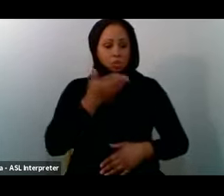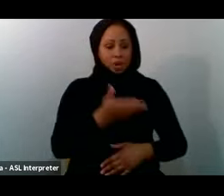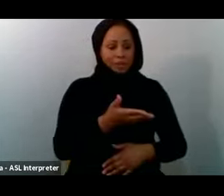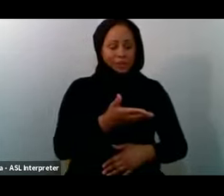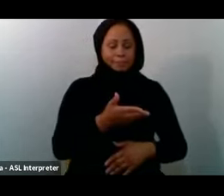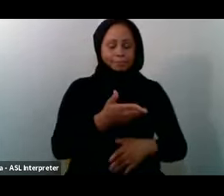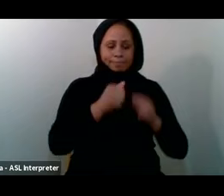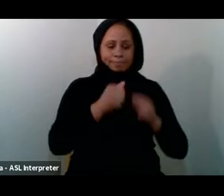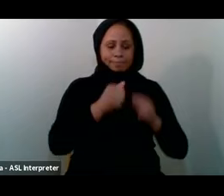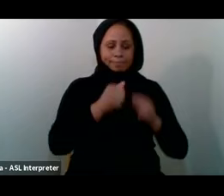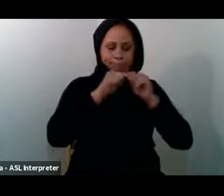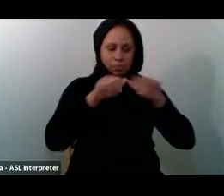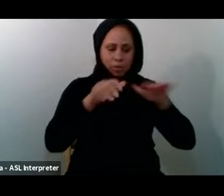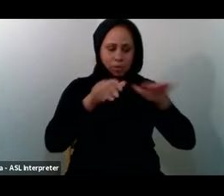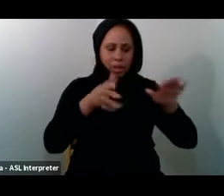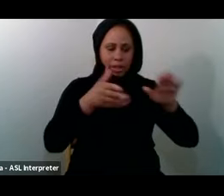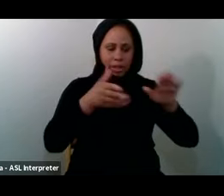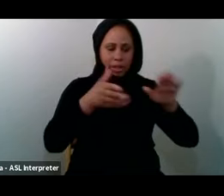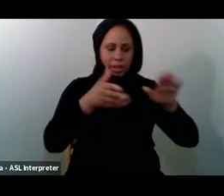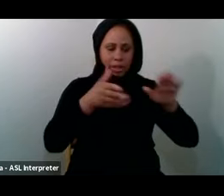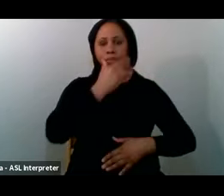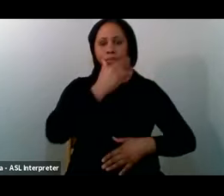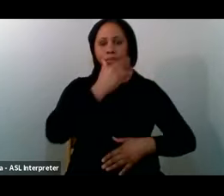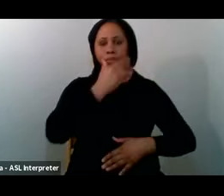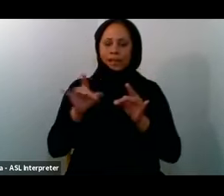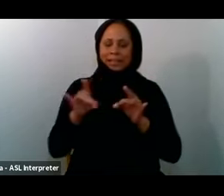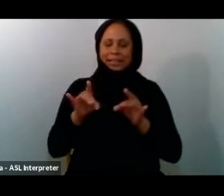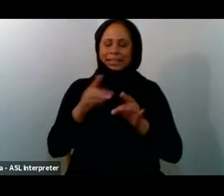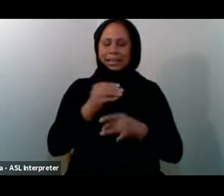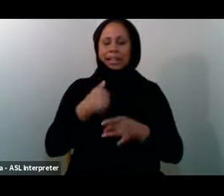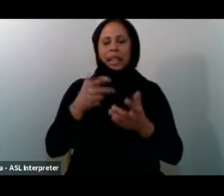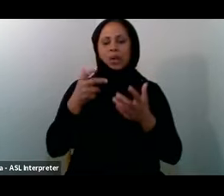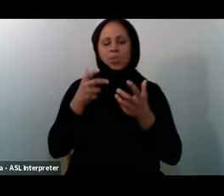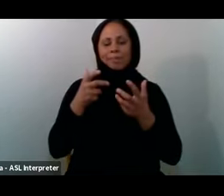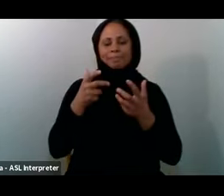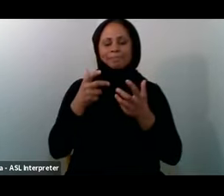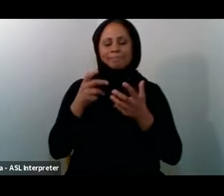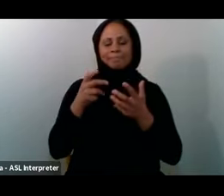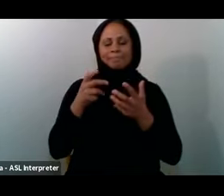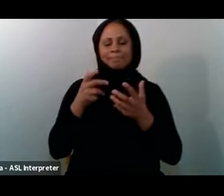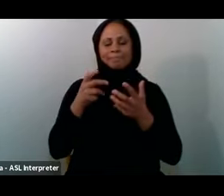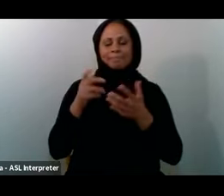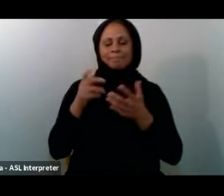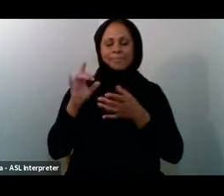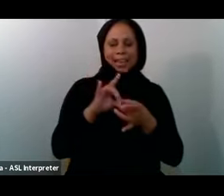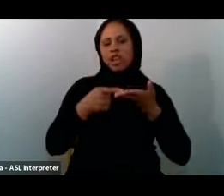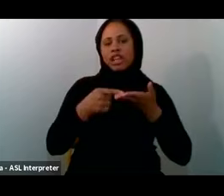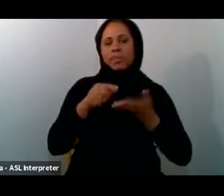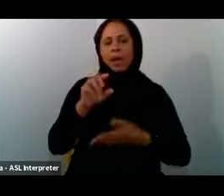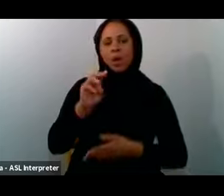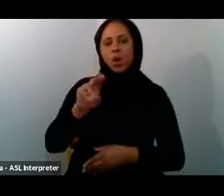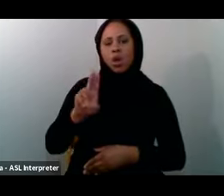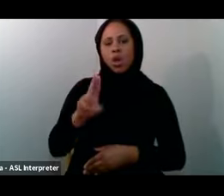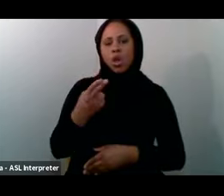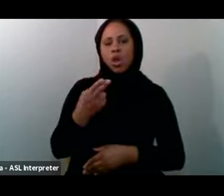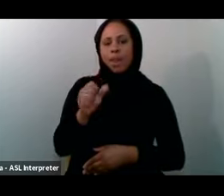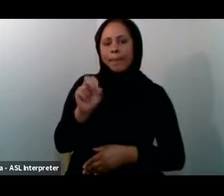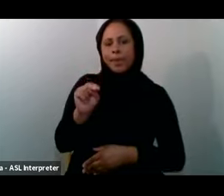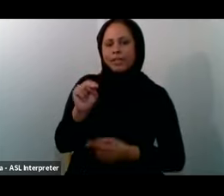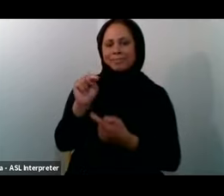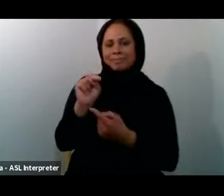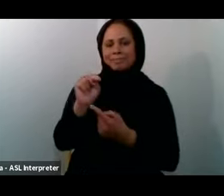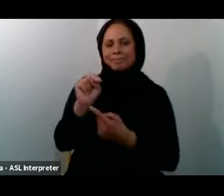hadith And I want to tie this into Talking about What Muhsin is about And why Muhsin is such an important You know